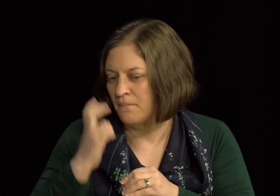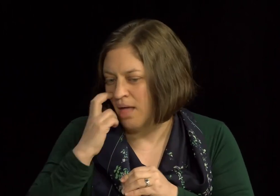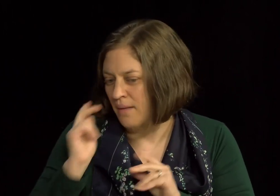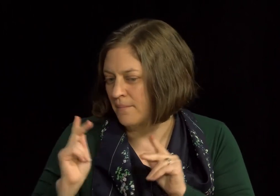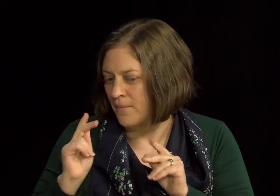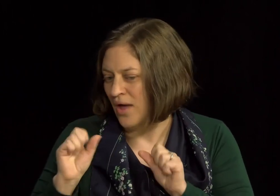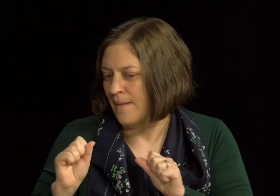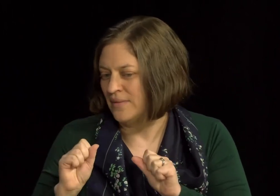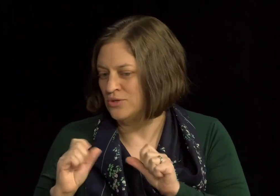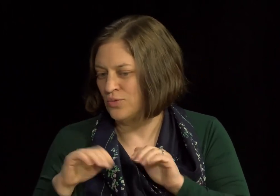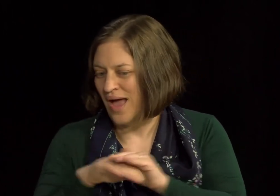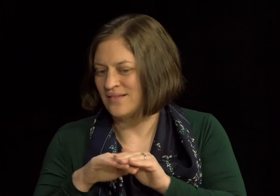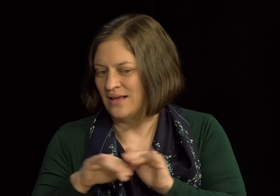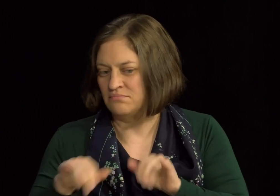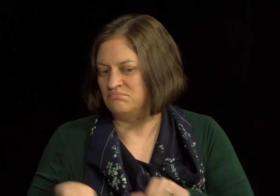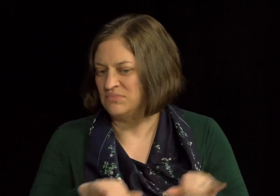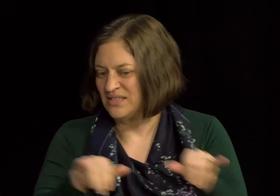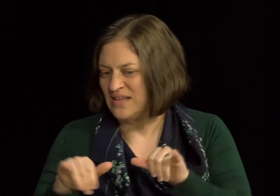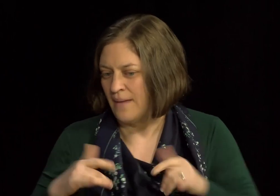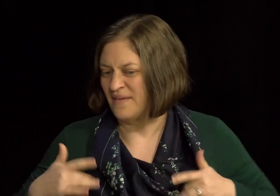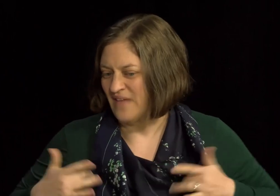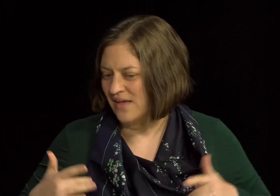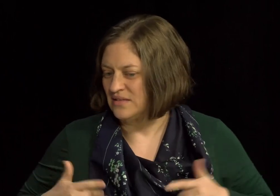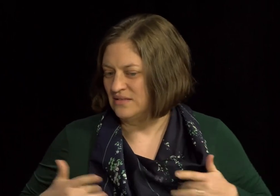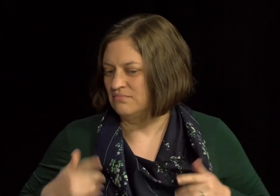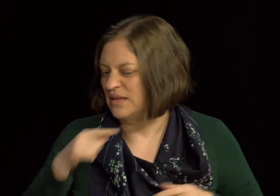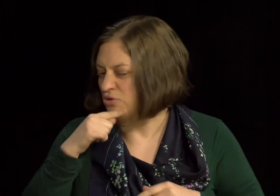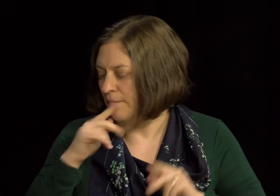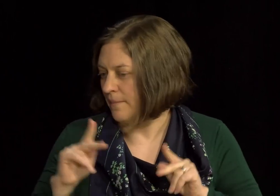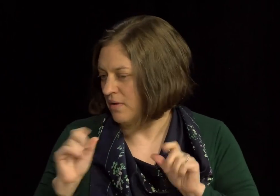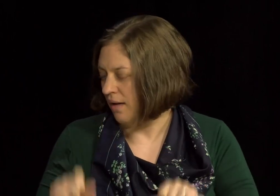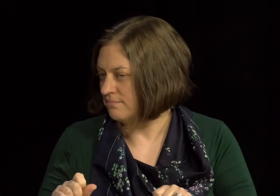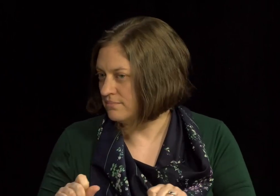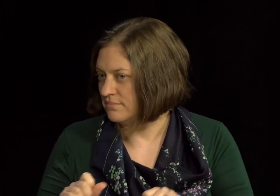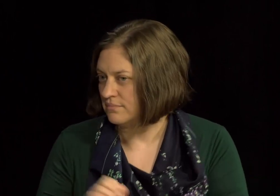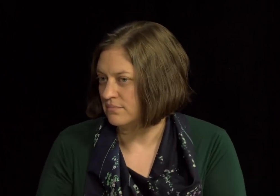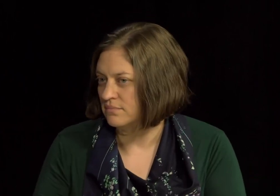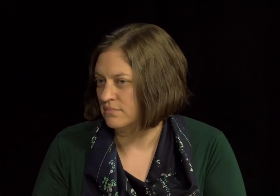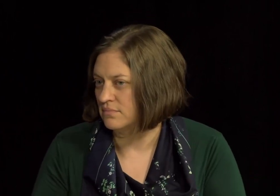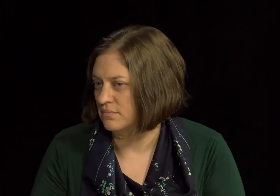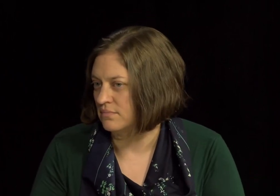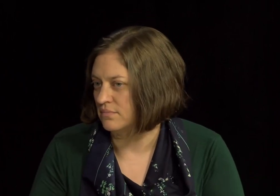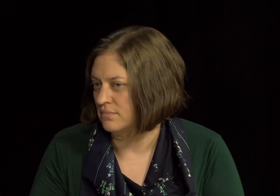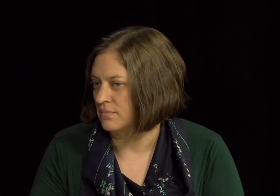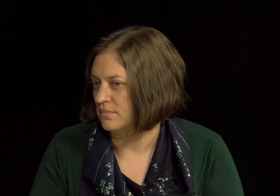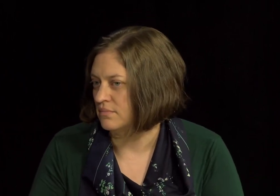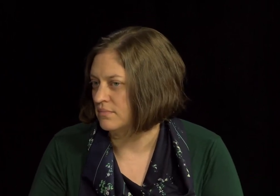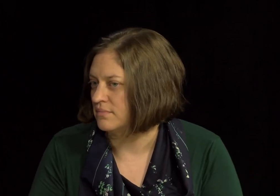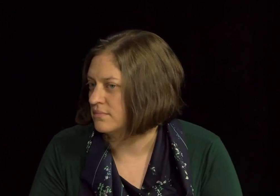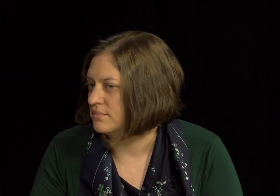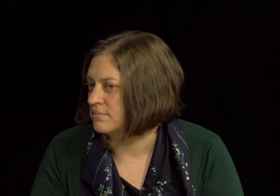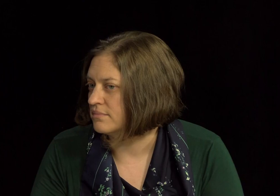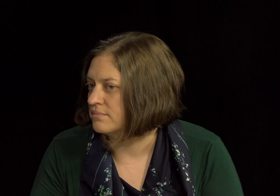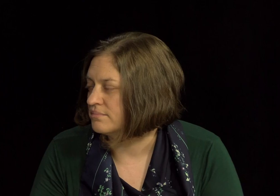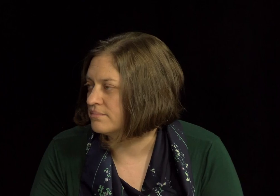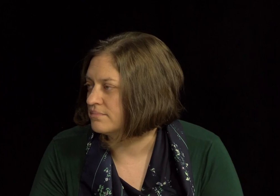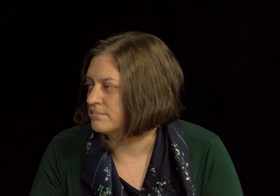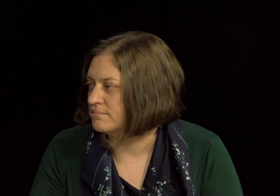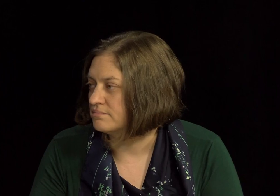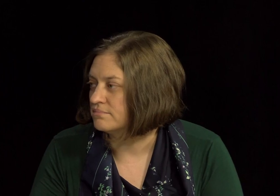access for deaf, hard of hearing, and deaf blind people so that they can take advantage of those events just like anybody else in the community would. Okay. So